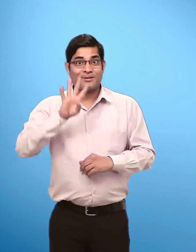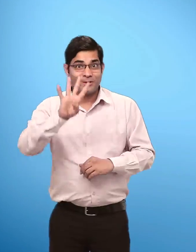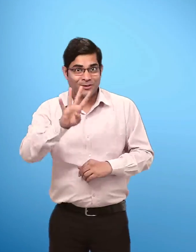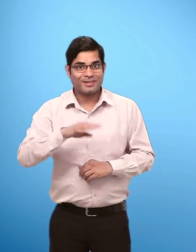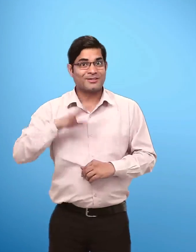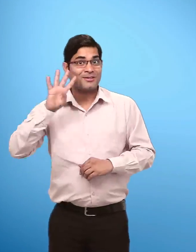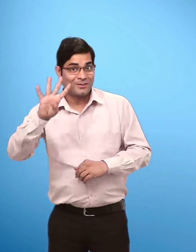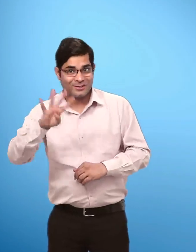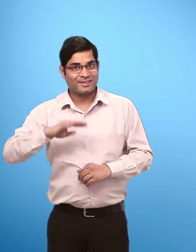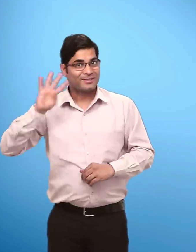444